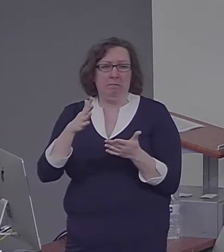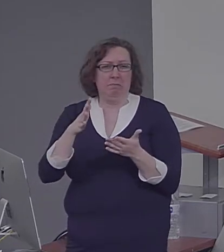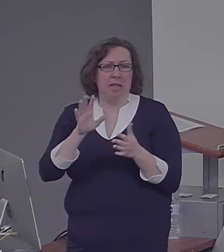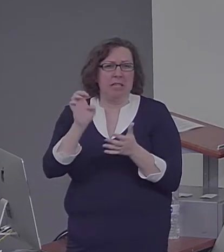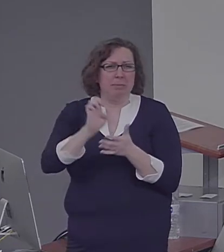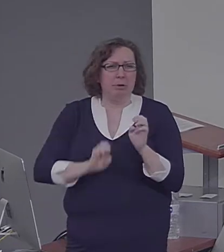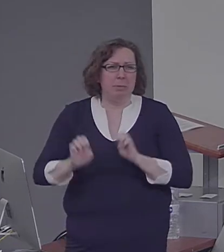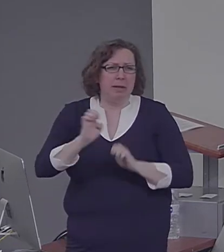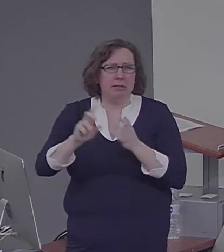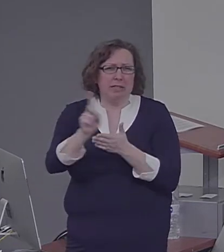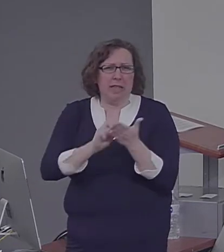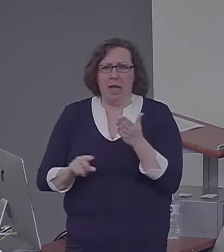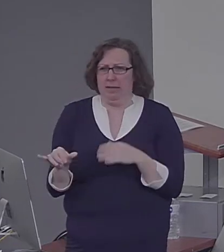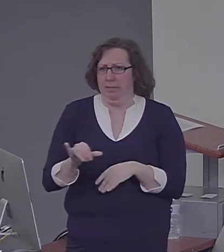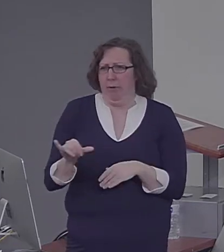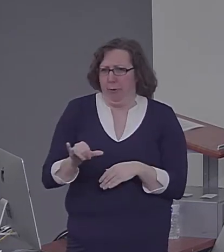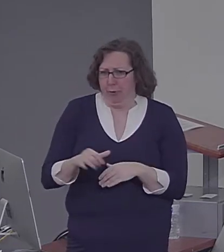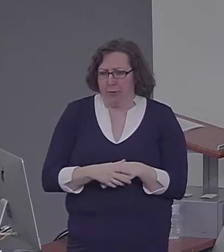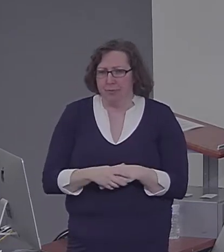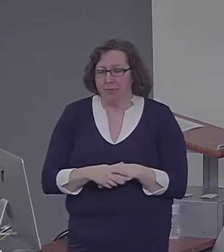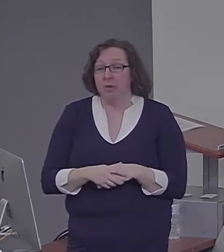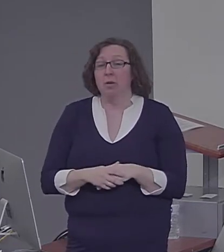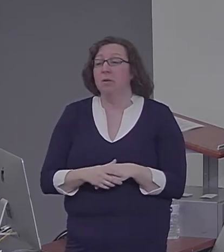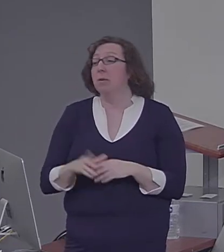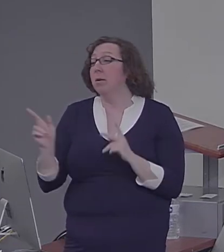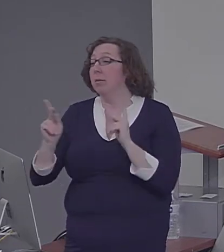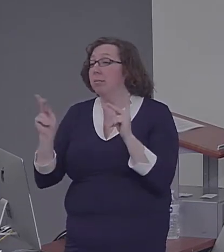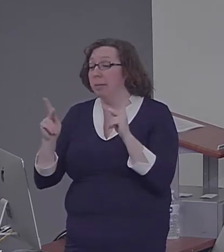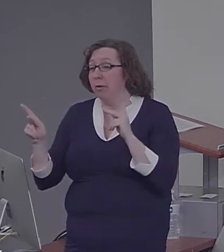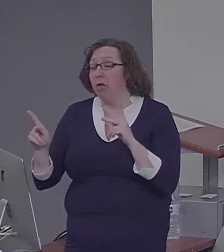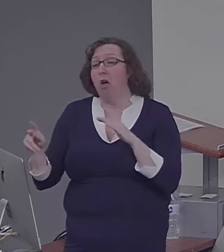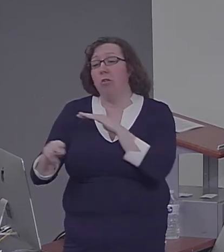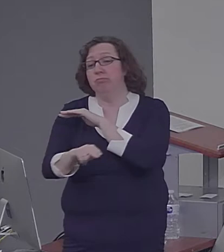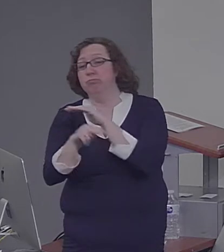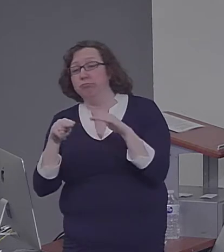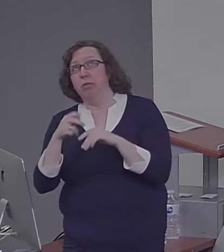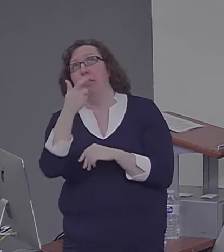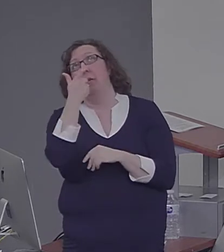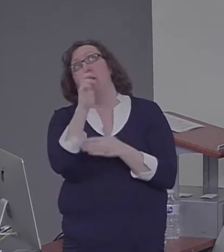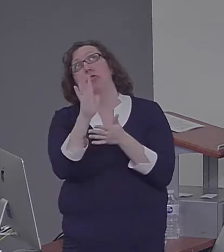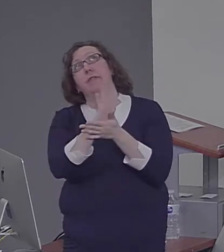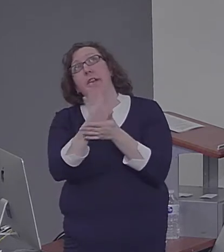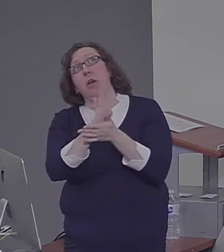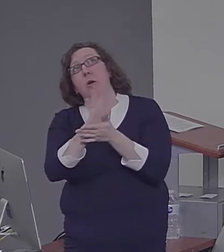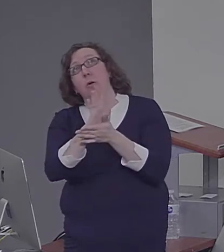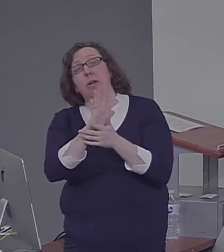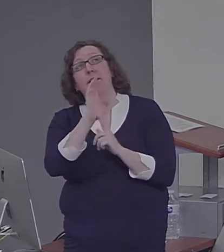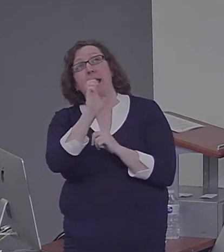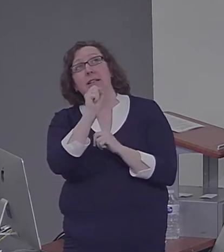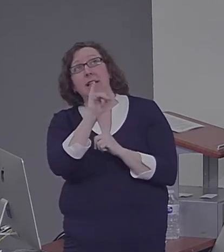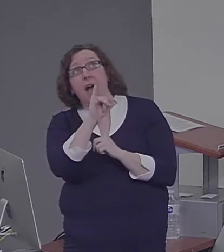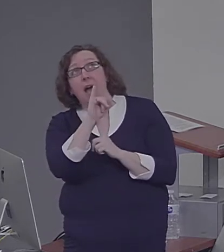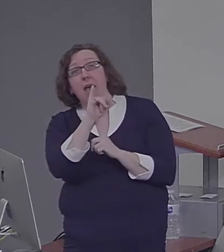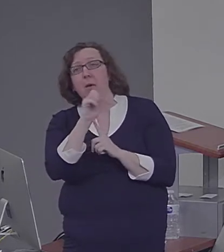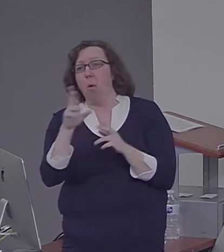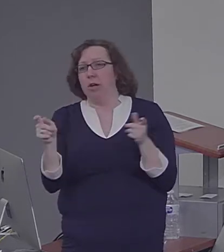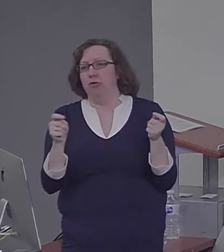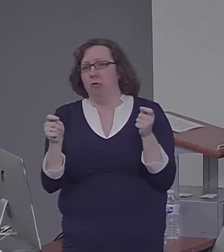You're in the scanner. You see the video. You get either specificity or control induction. That's not scanned. But now, instead of doing a